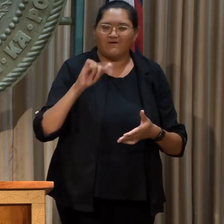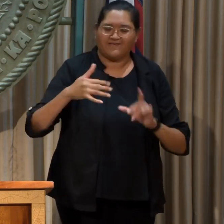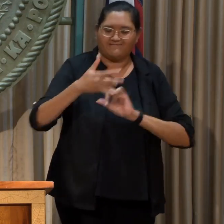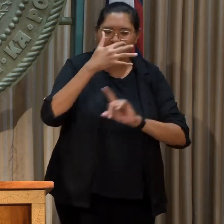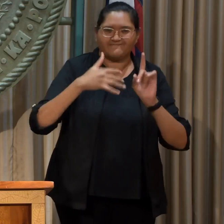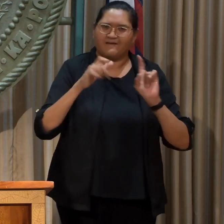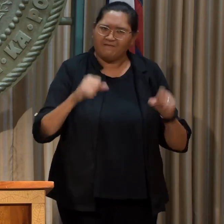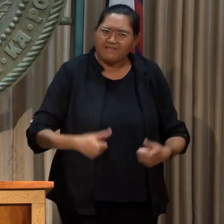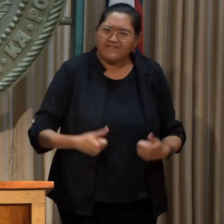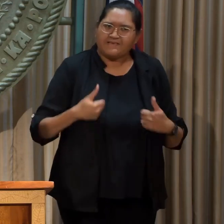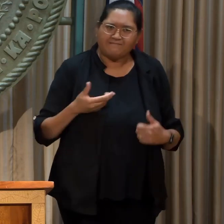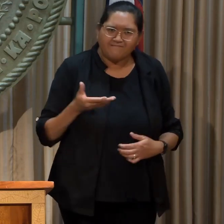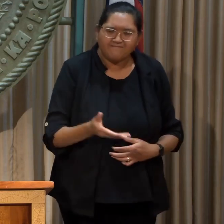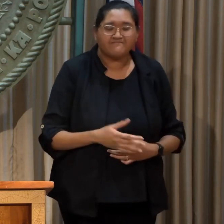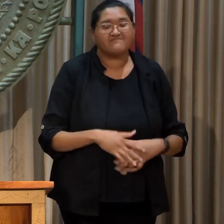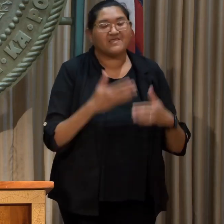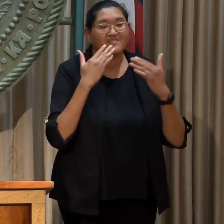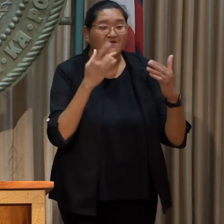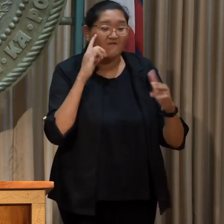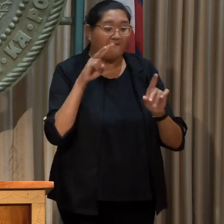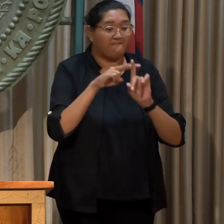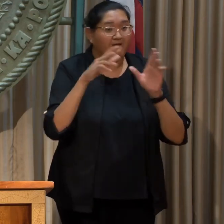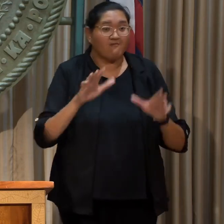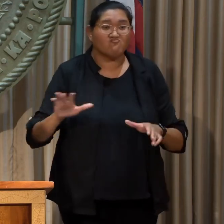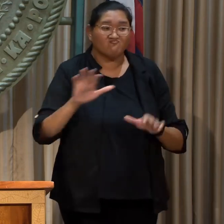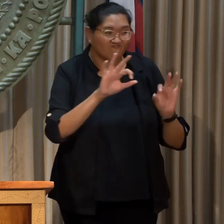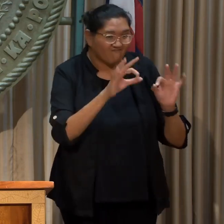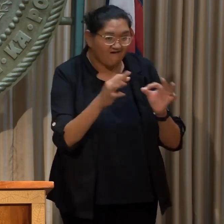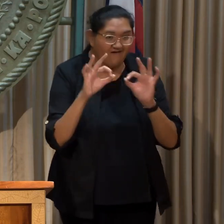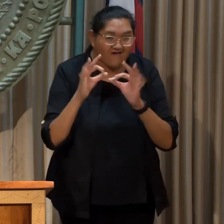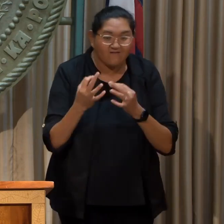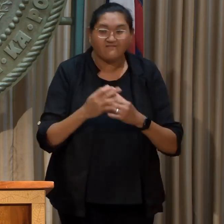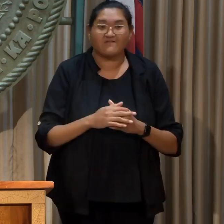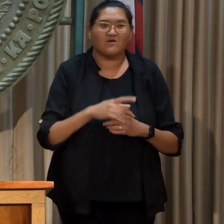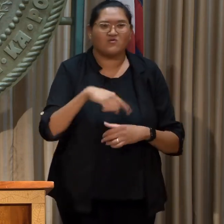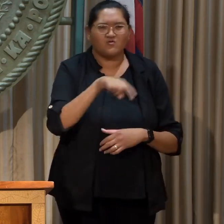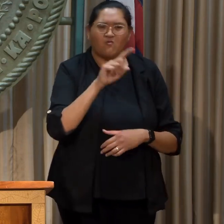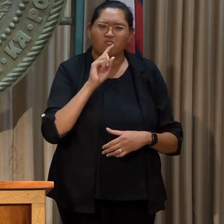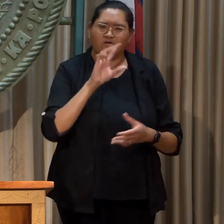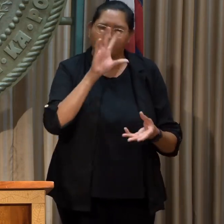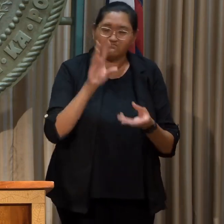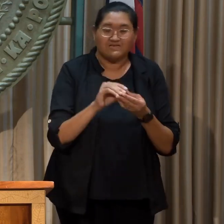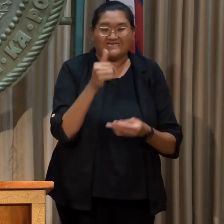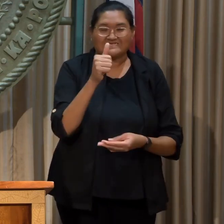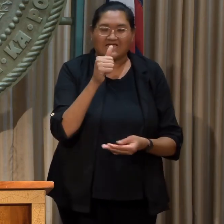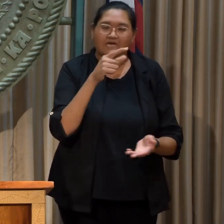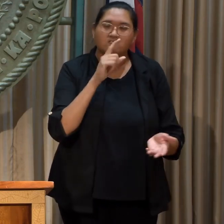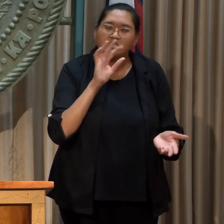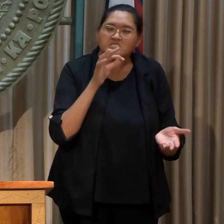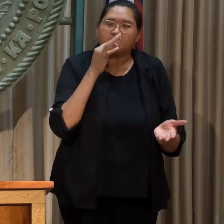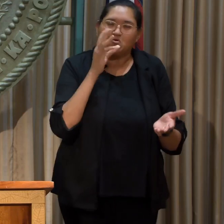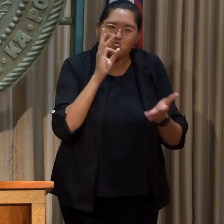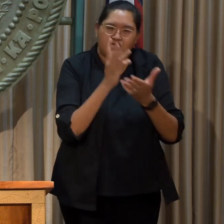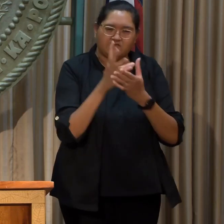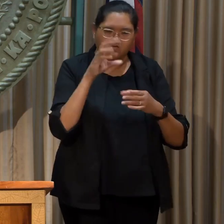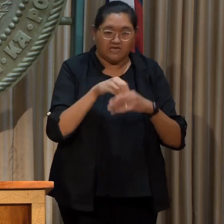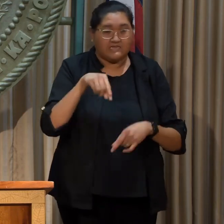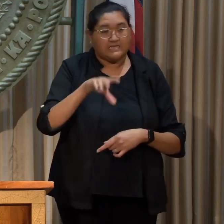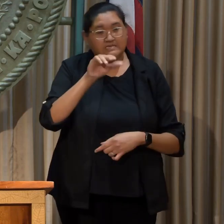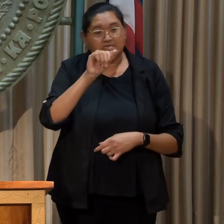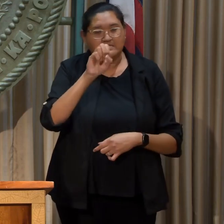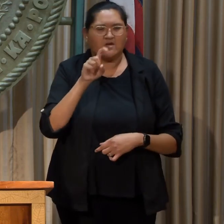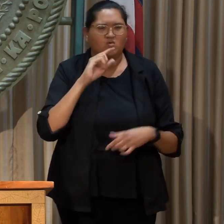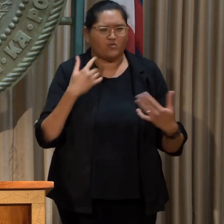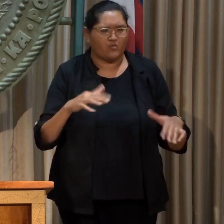Thank you to our plaintiffs' families, to our ten amazing expert witnesses in this case who dedicated